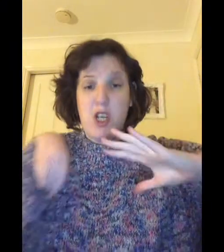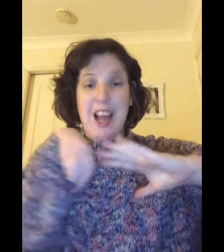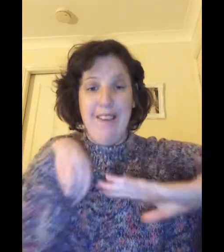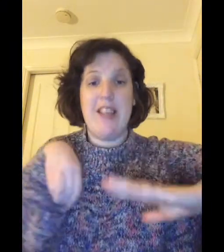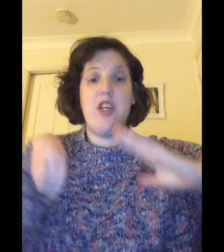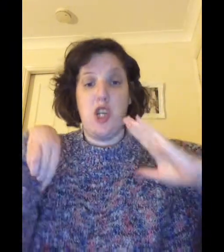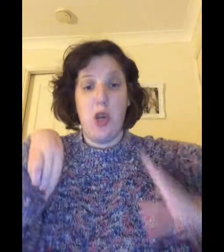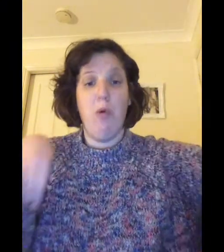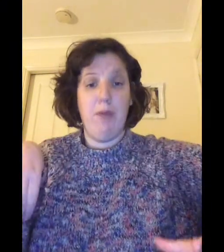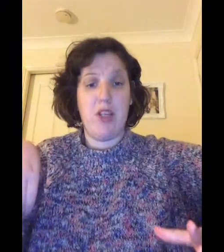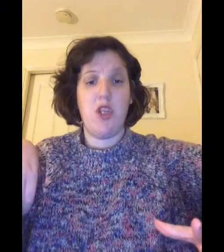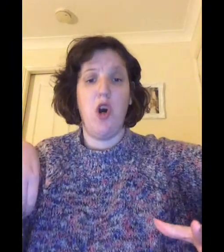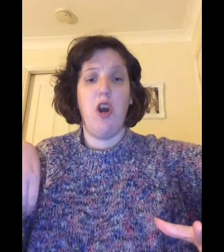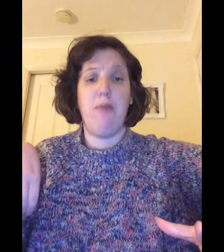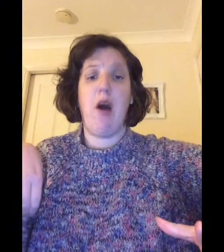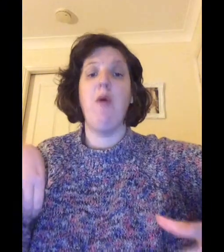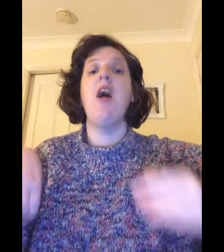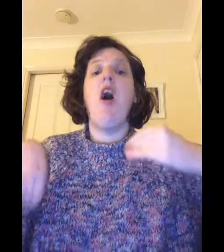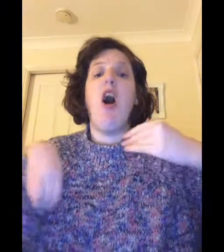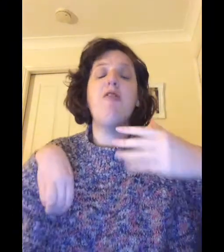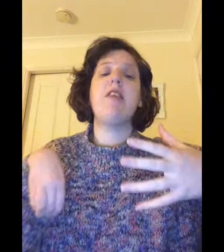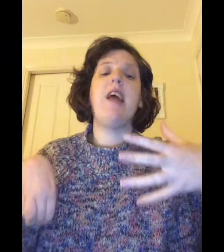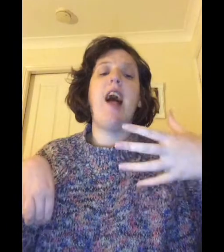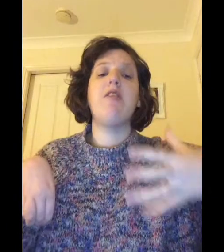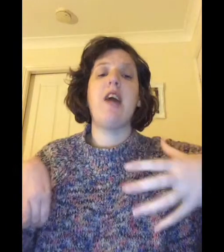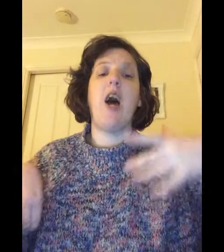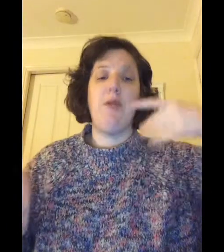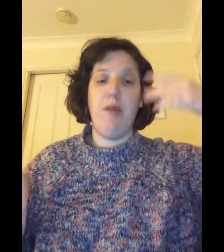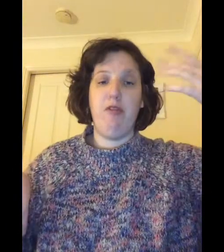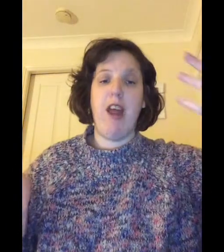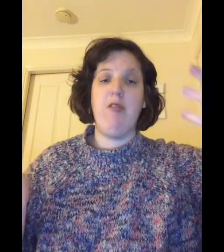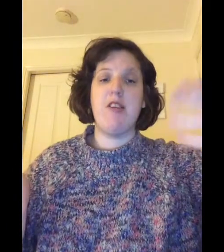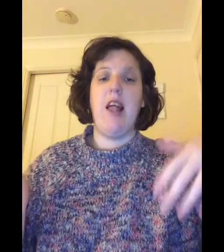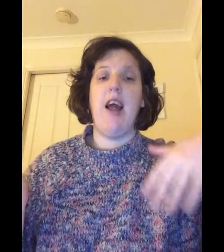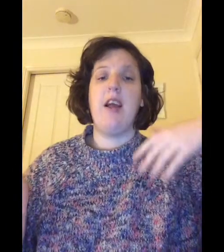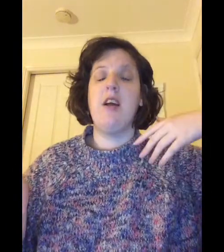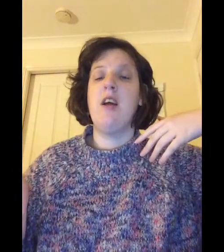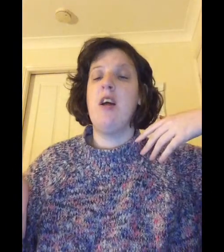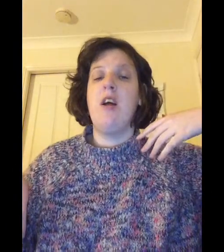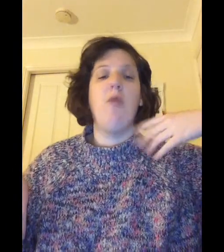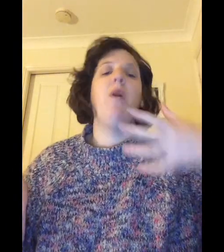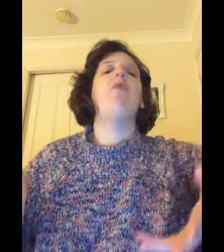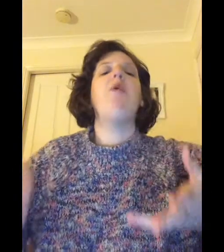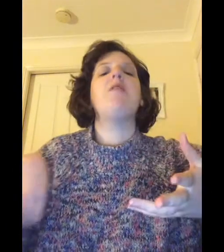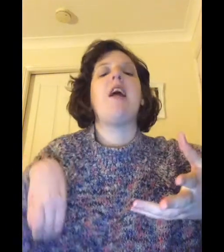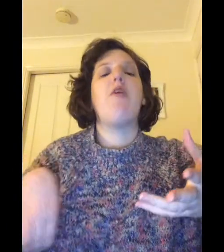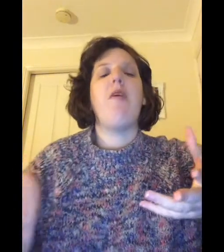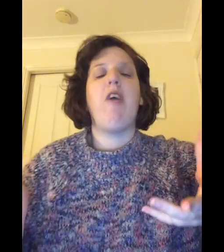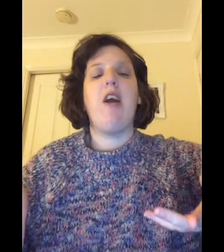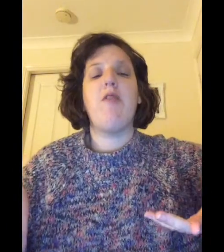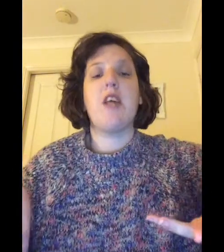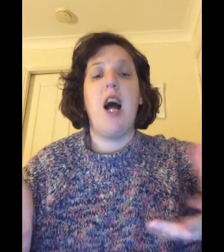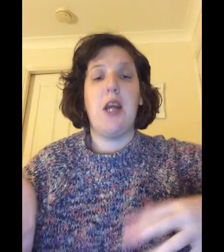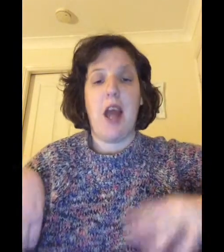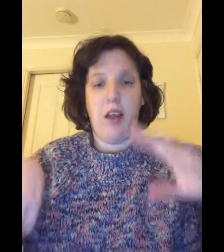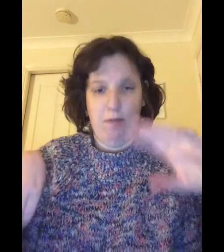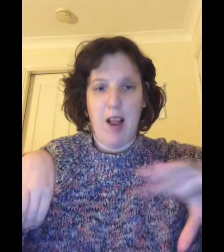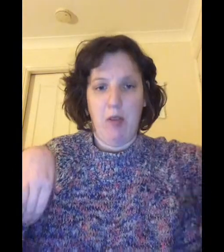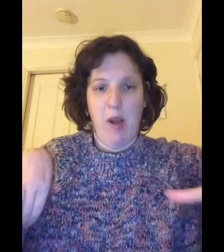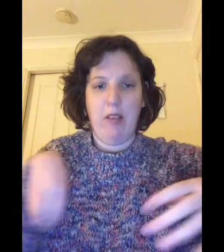characters you want me to talk about obviously i'll start with my favorites like well i won't say who my favorites are yet i'll